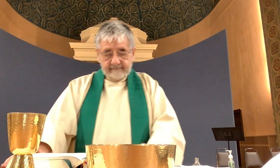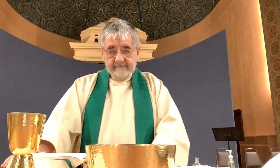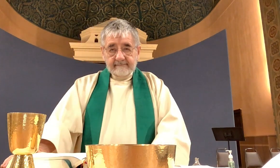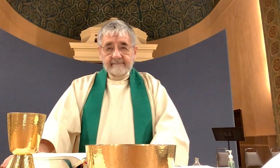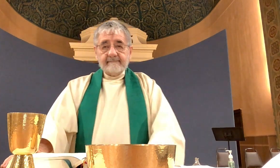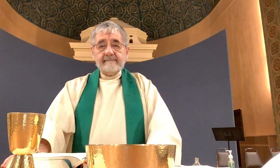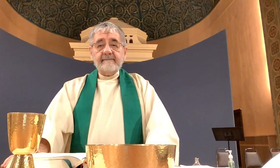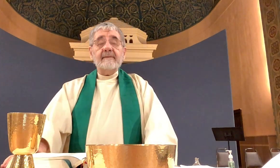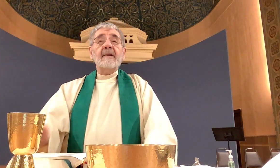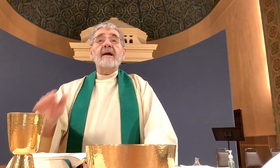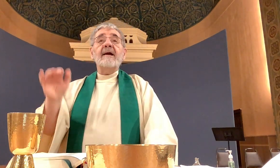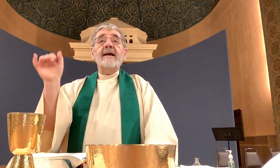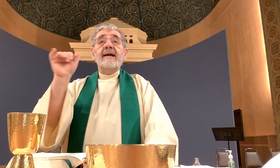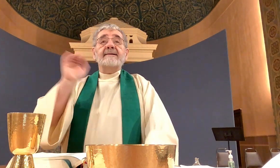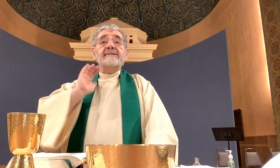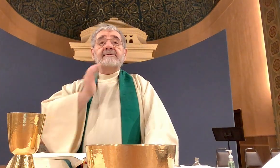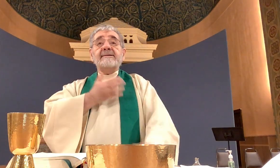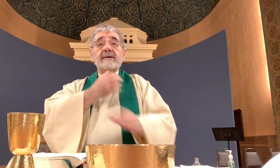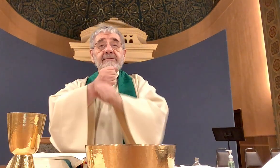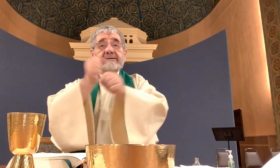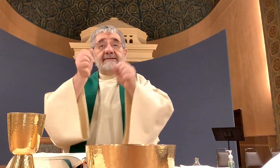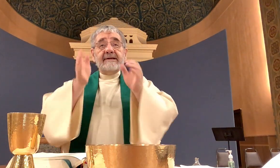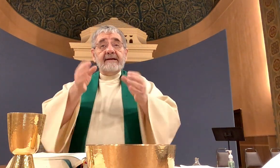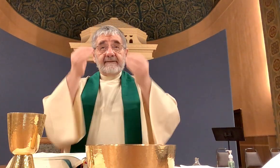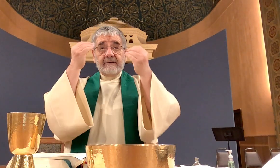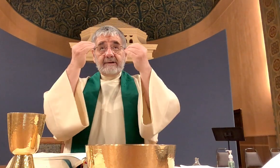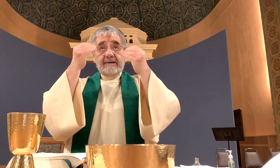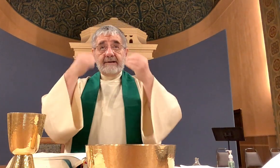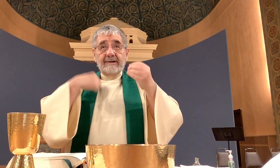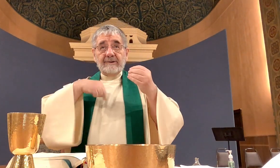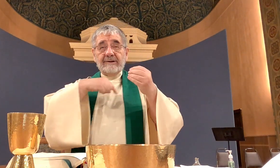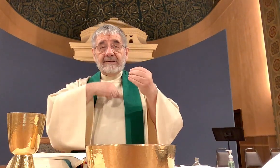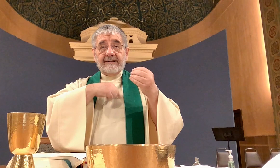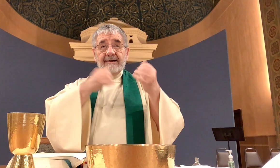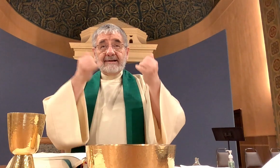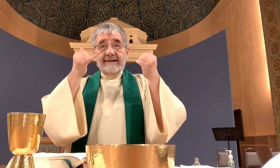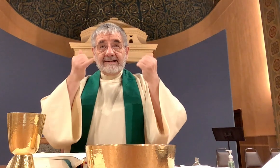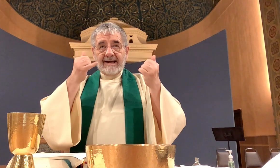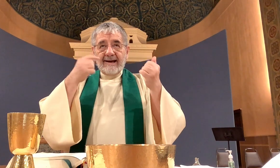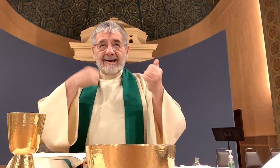let us pray in the way that our savior lord jesus christ has taught us